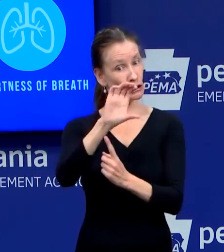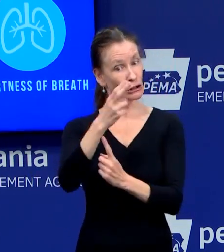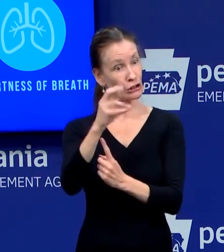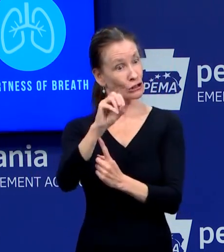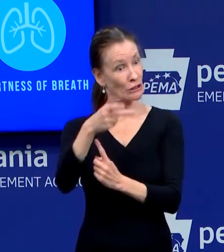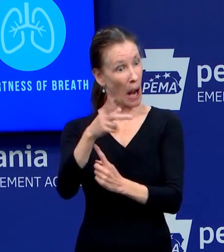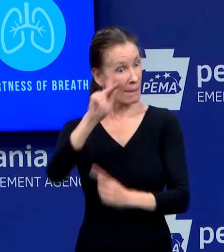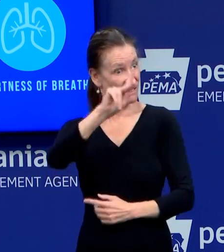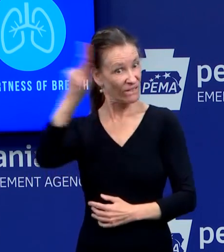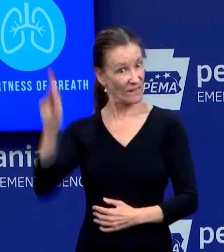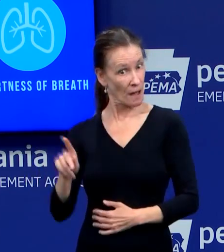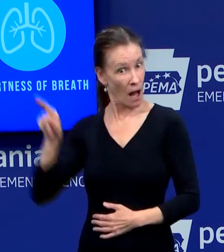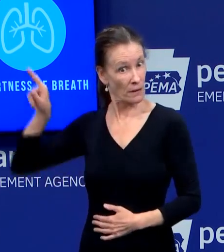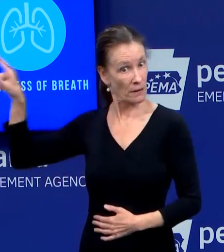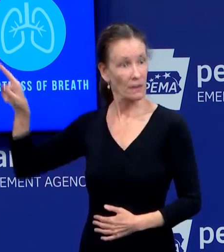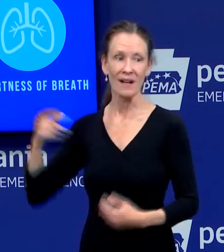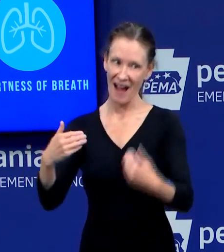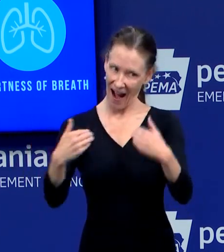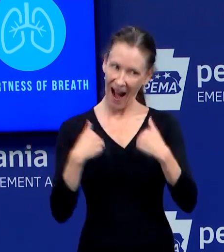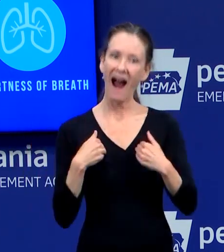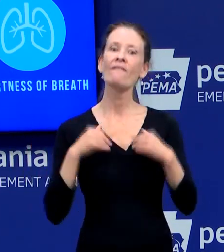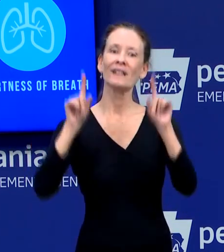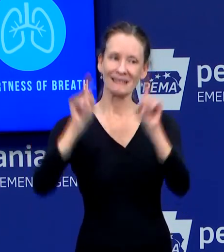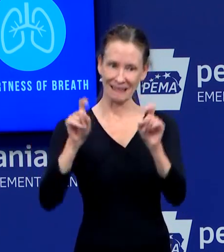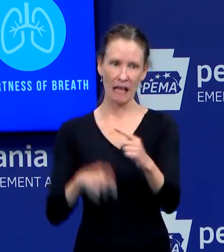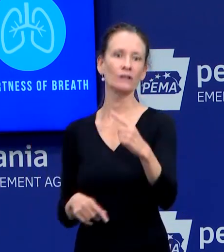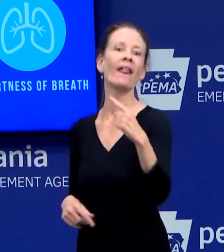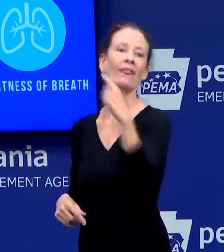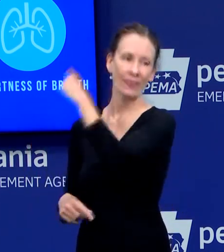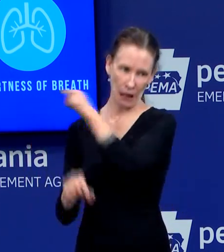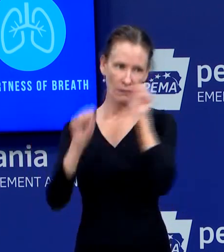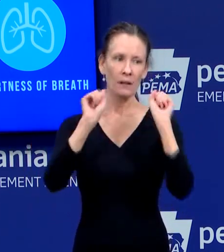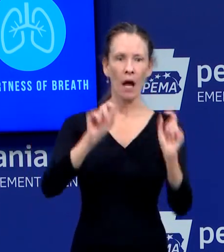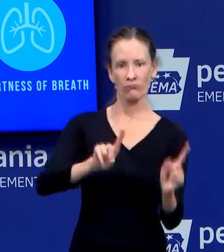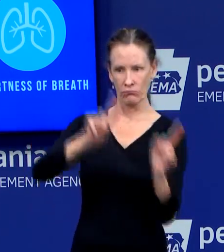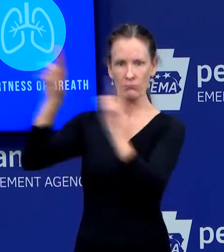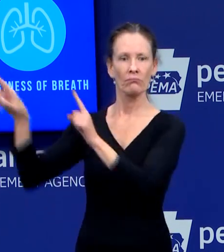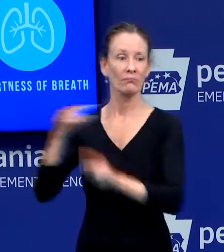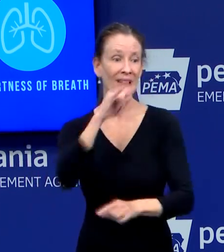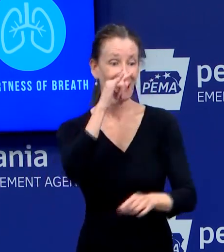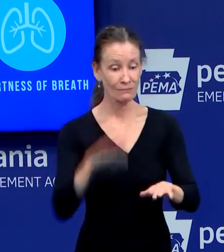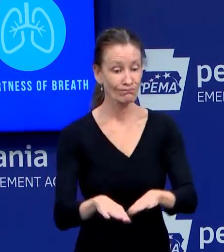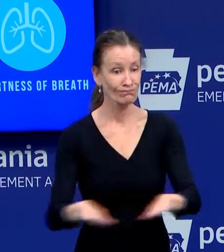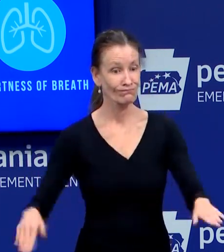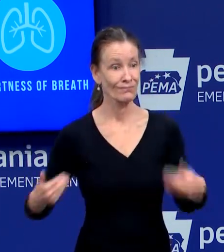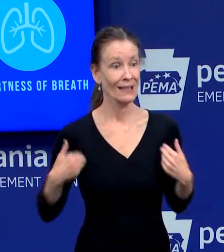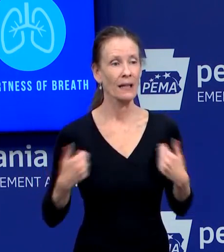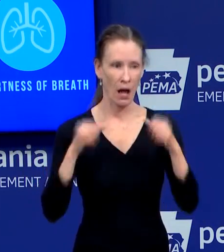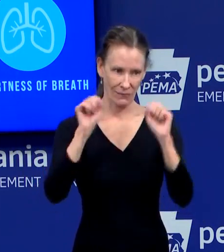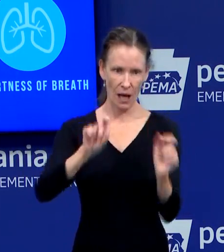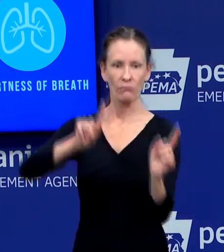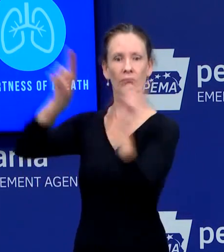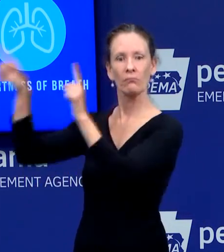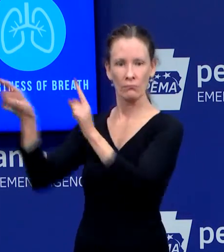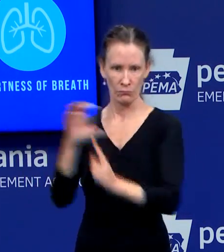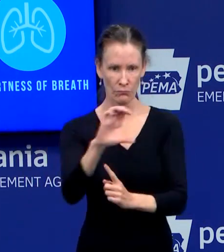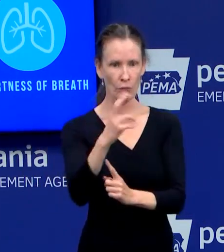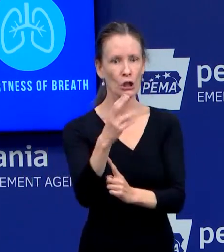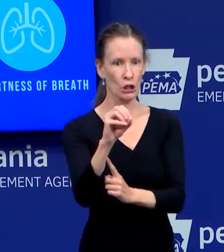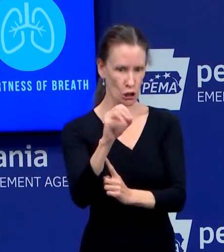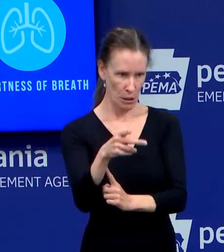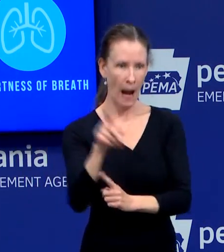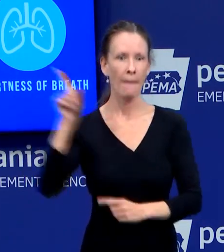is sending some of their samples to them. And so that's great. They don't... They can't supply the state either. But as more